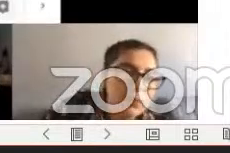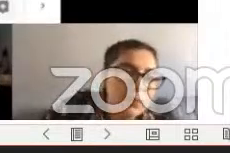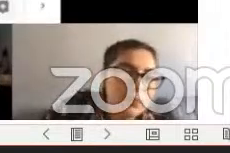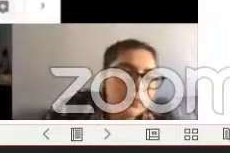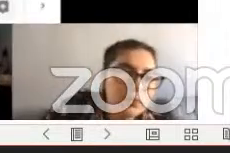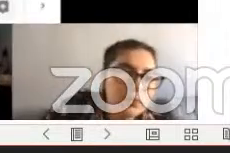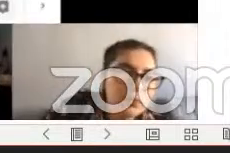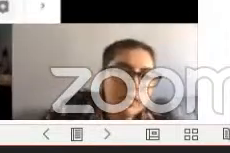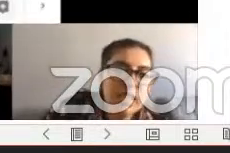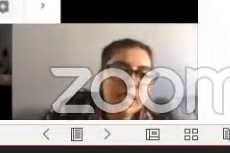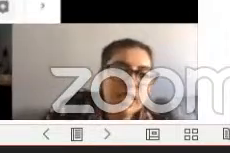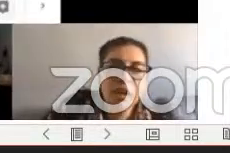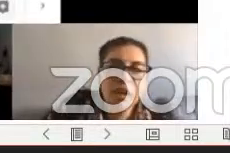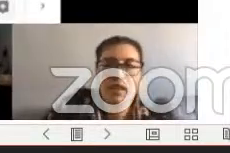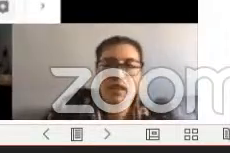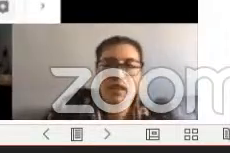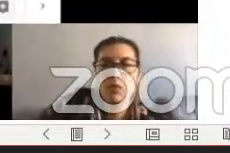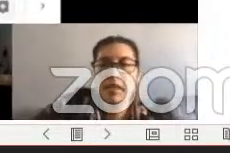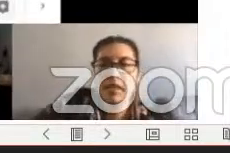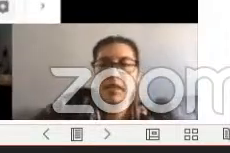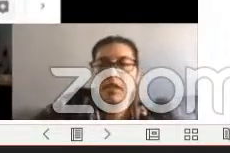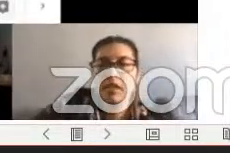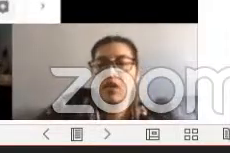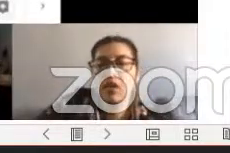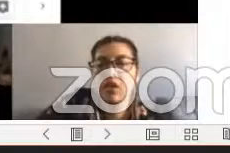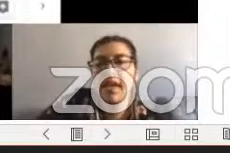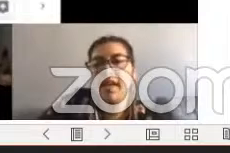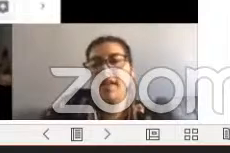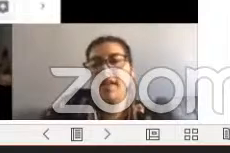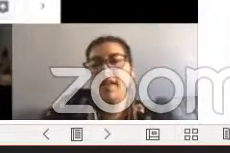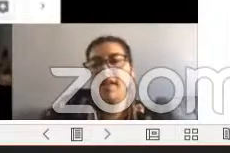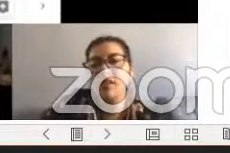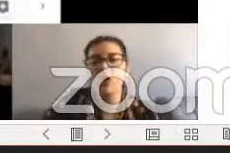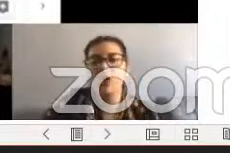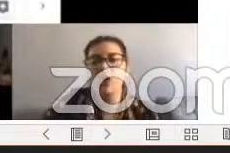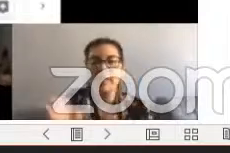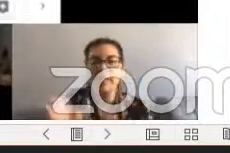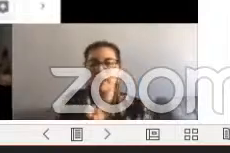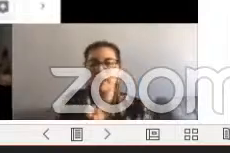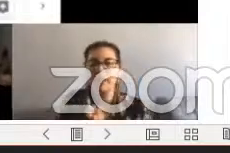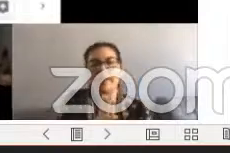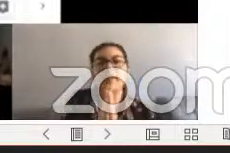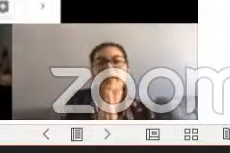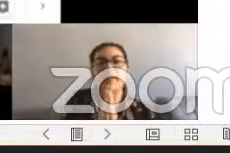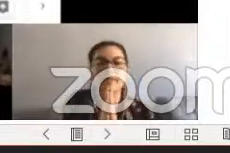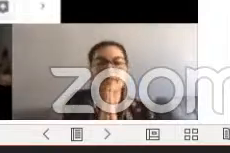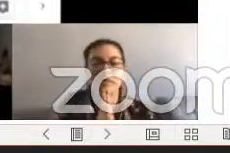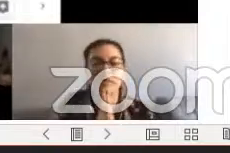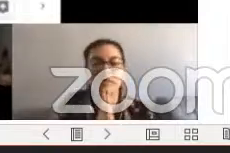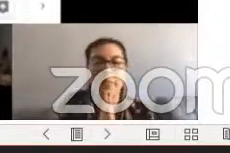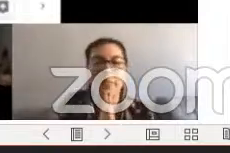So let's start off with this one. Go ahead and choose a number.